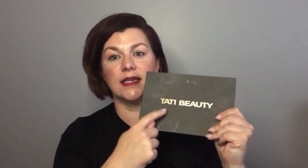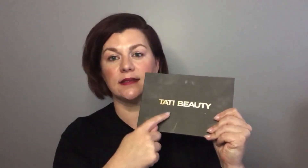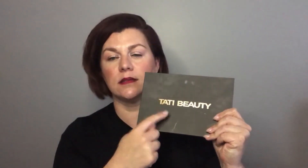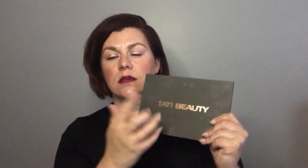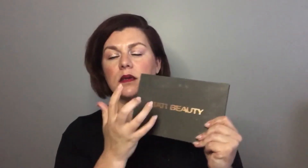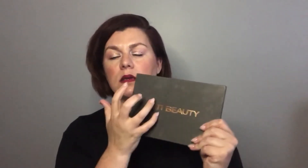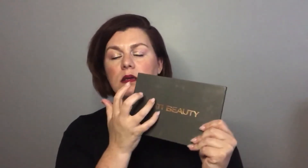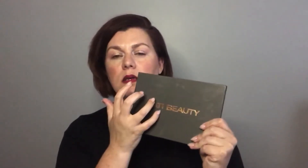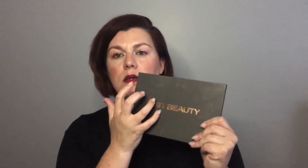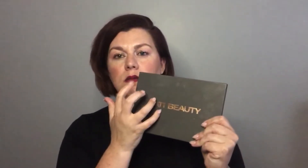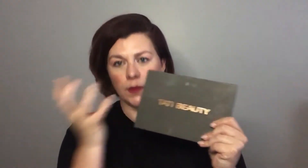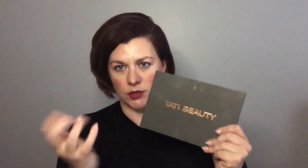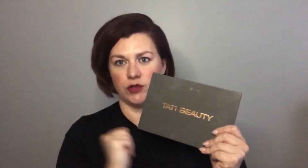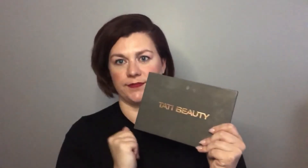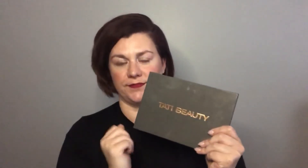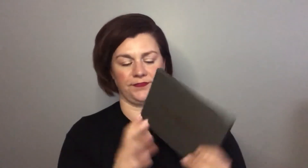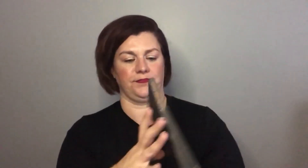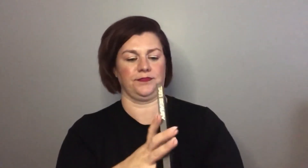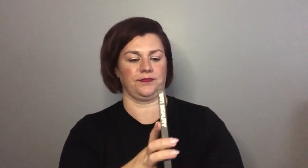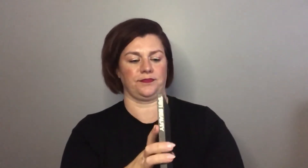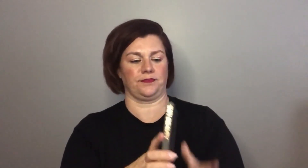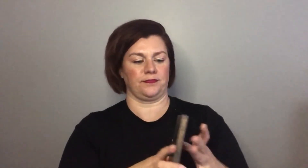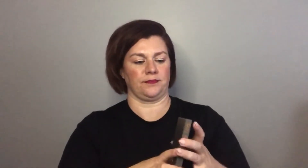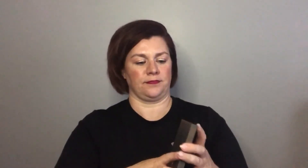I I love it what else can I say